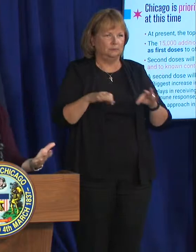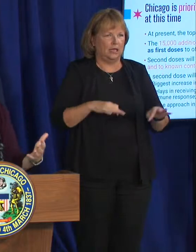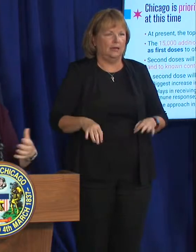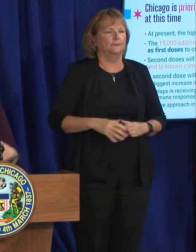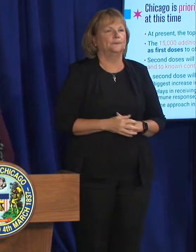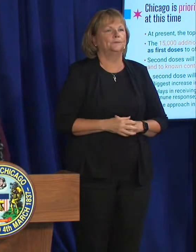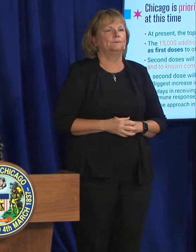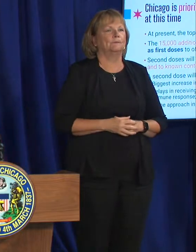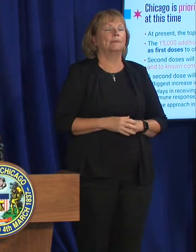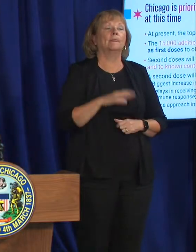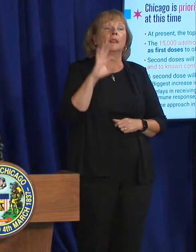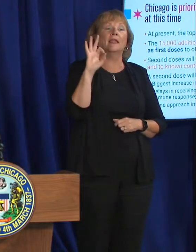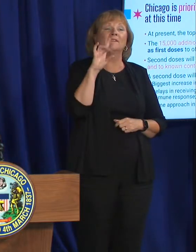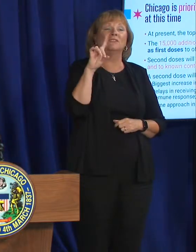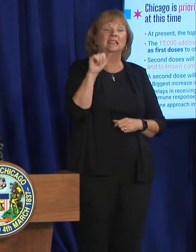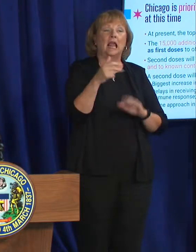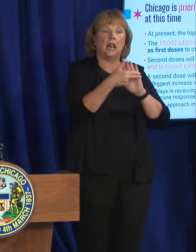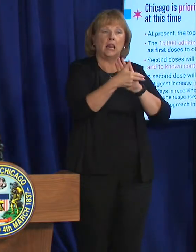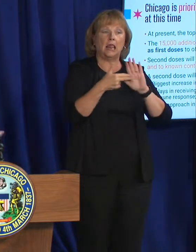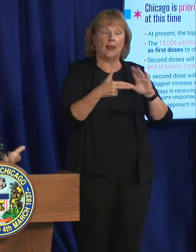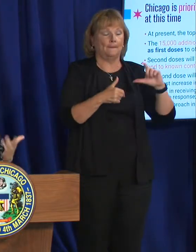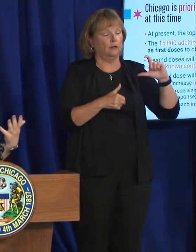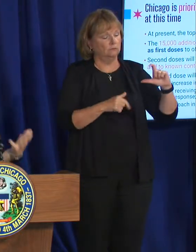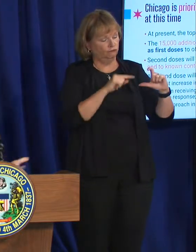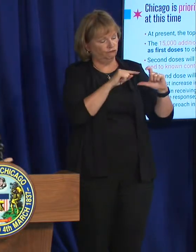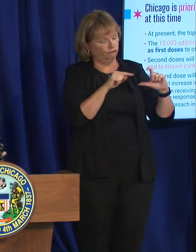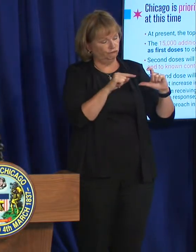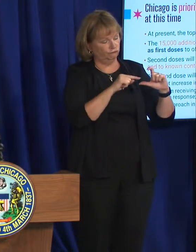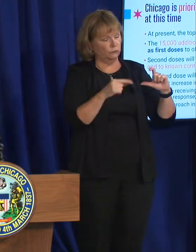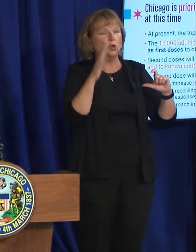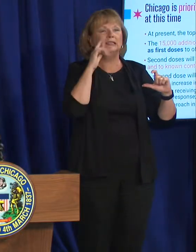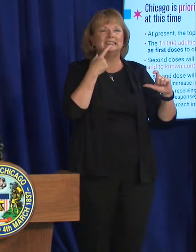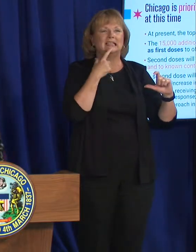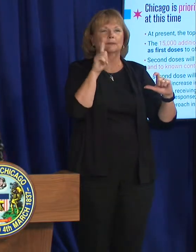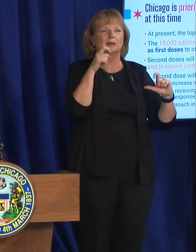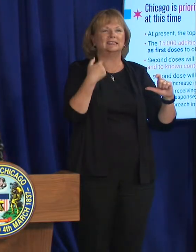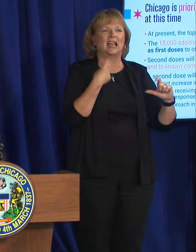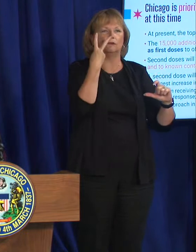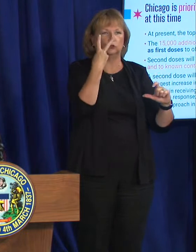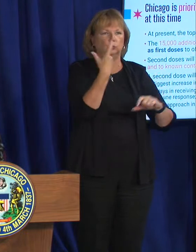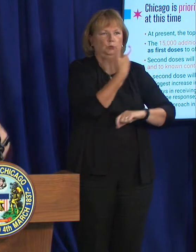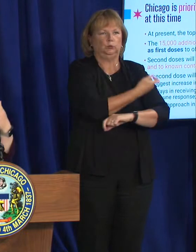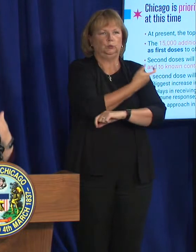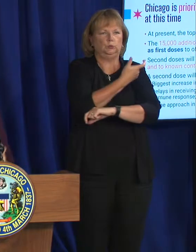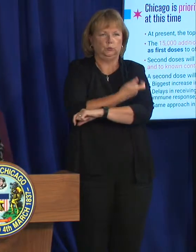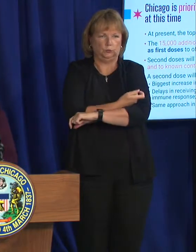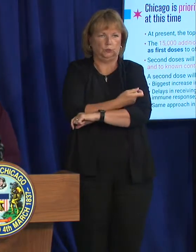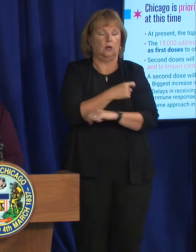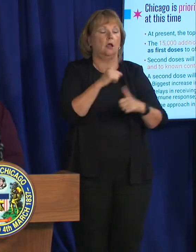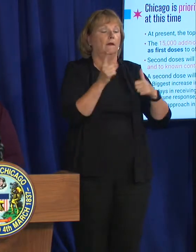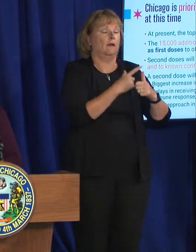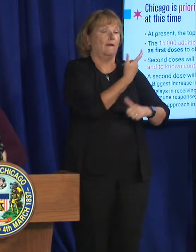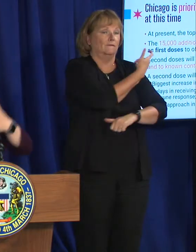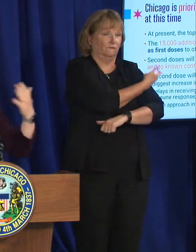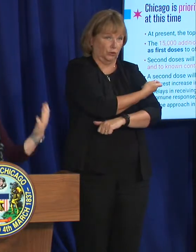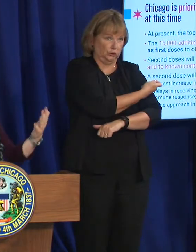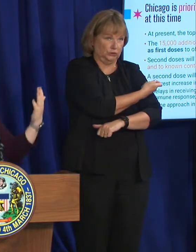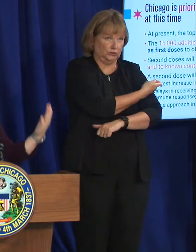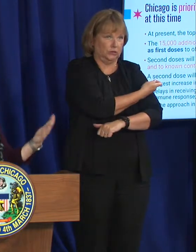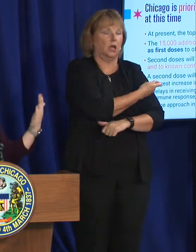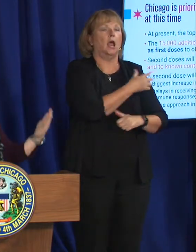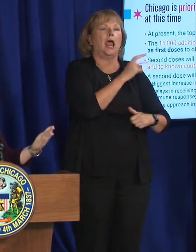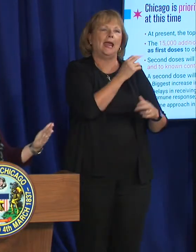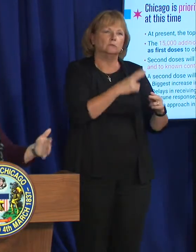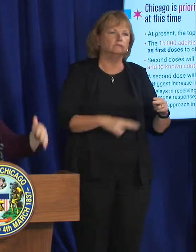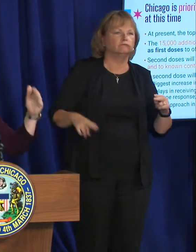If you look at the FDA label, you do receive two doses of the Ginios vaccine. You get a first dose and your biggest